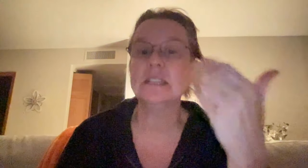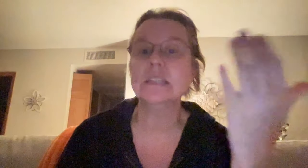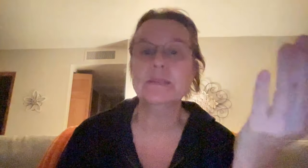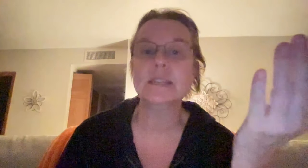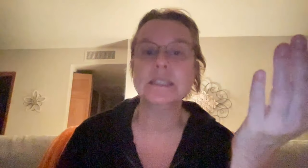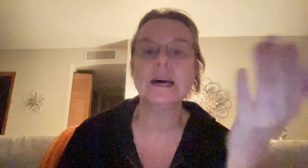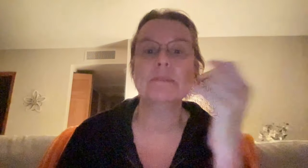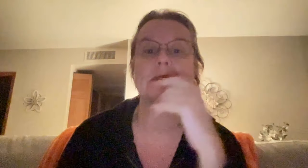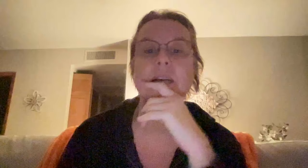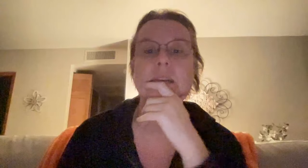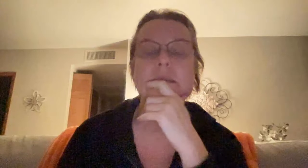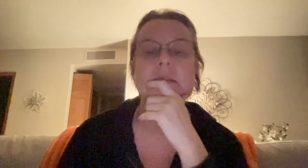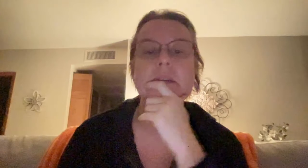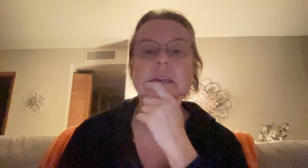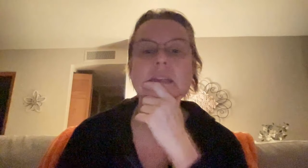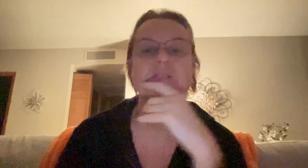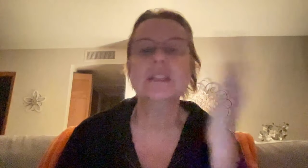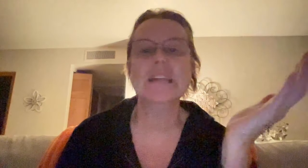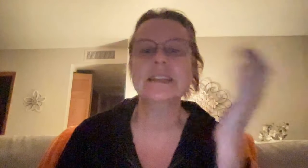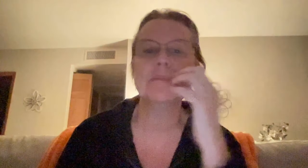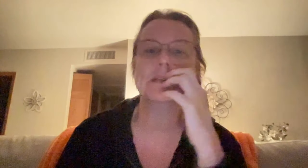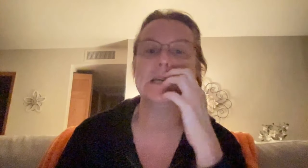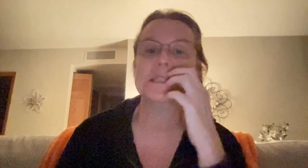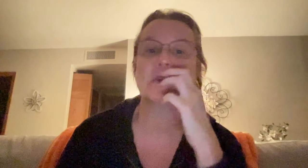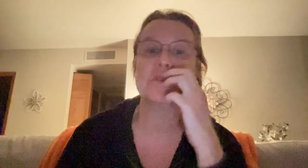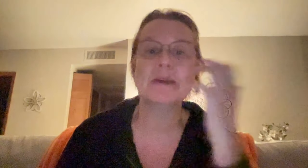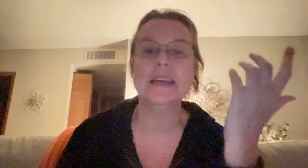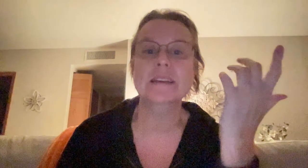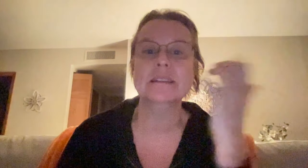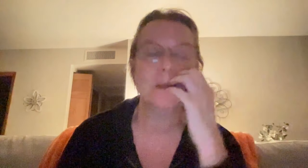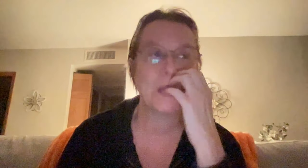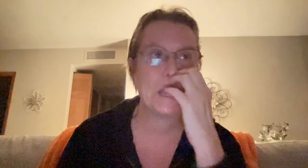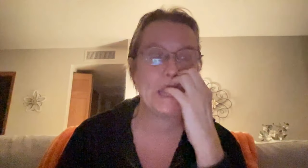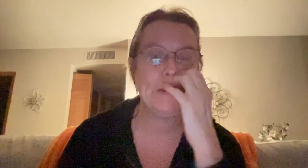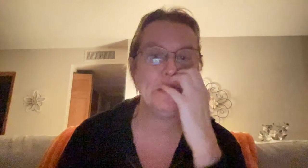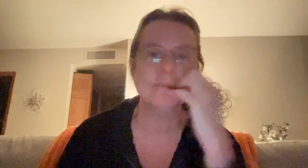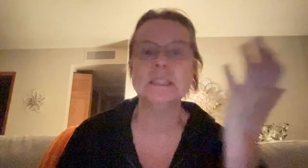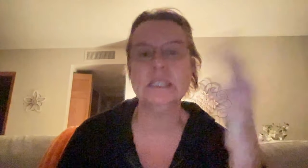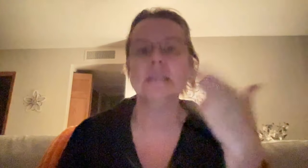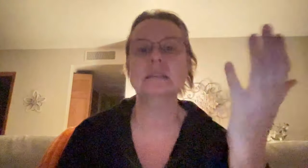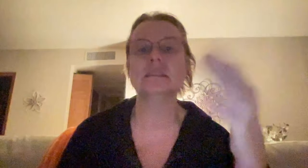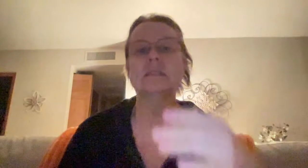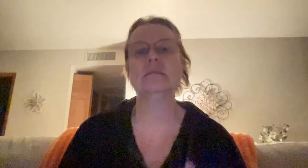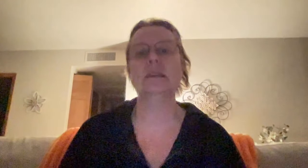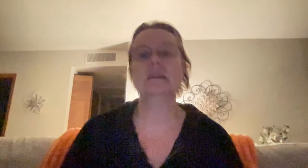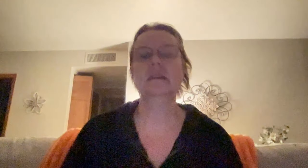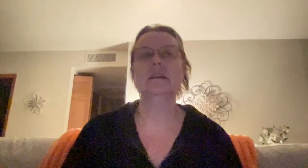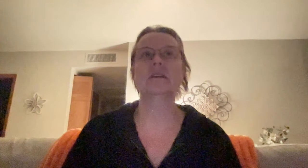it depends on the topic, right? Like, there's a lot of topics I can start with my head, you know, when it comes to details and, you know,